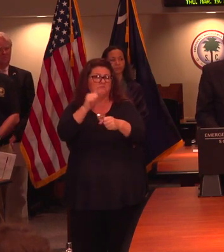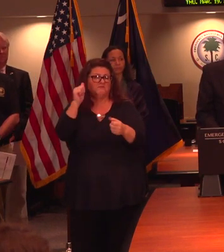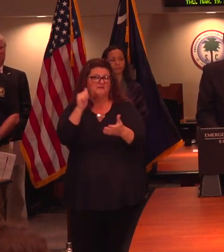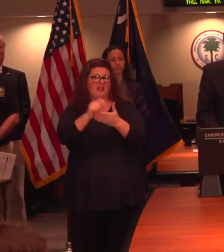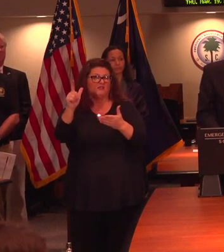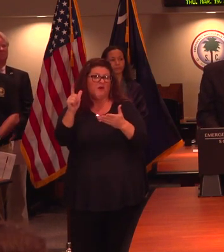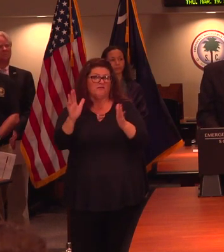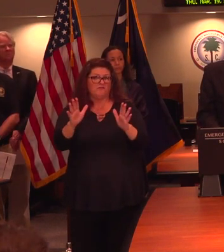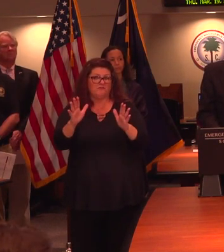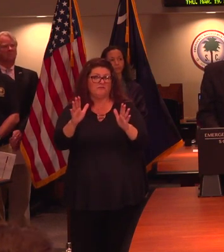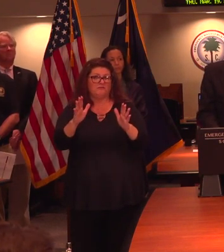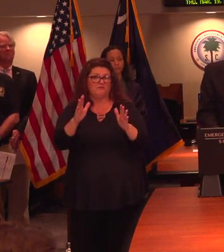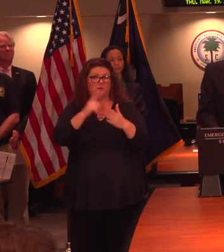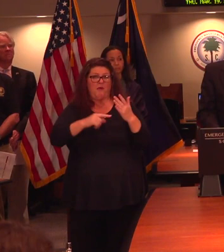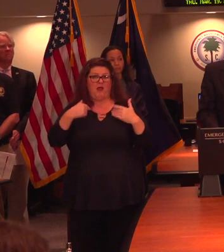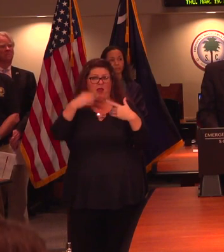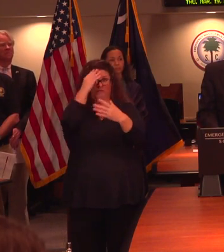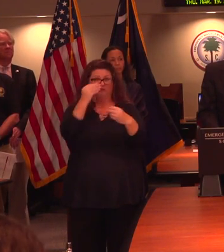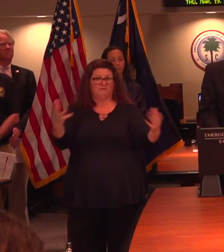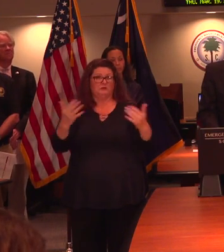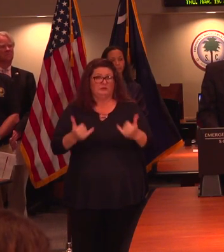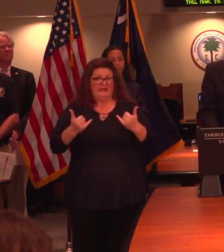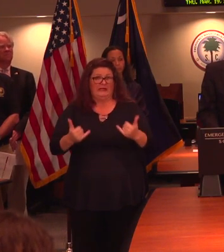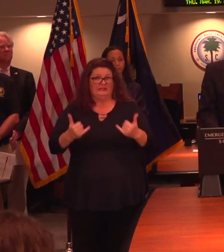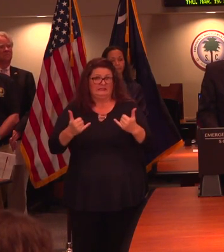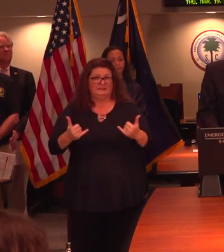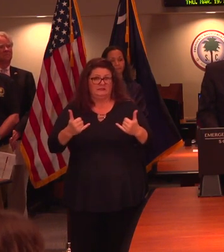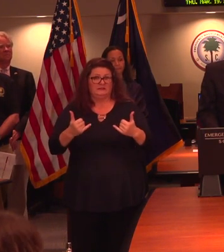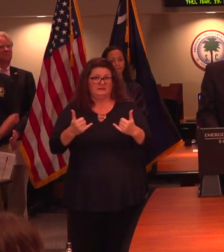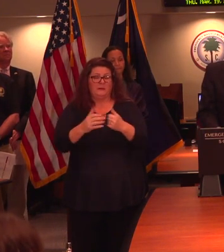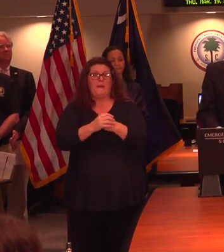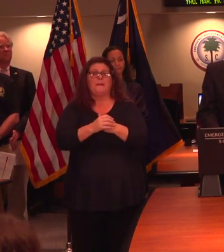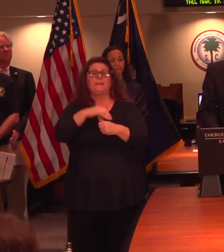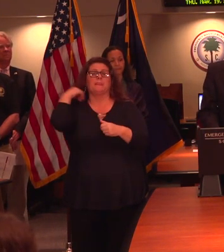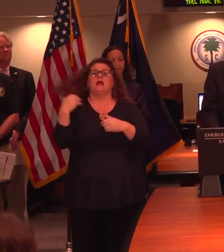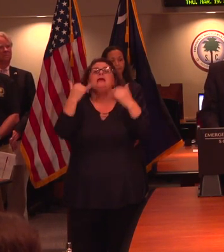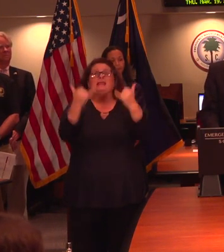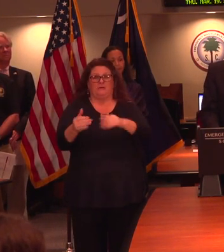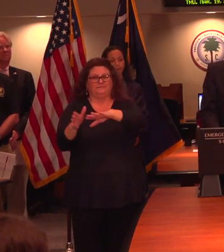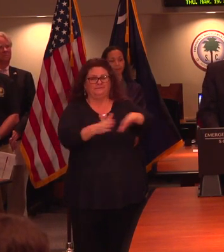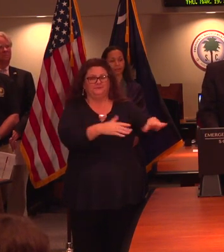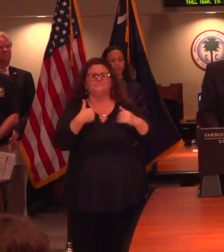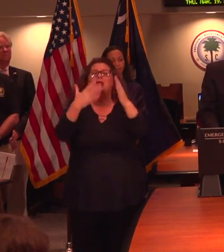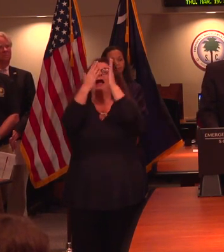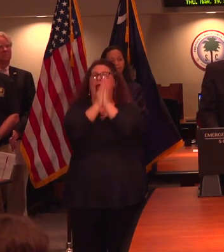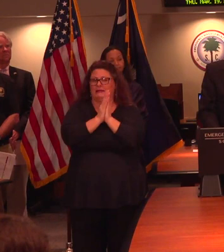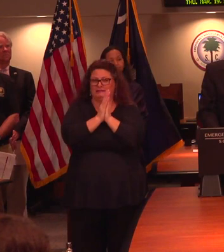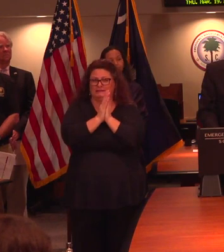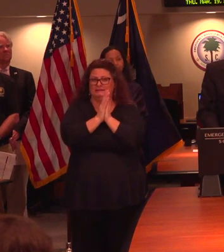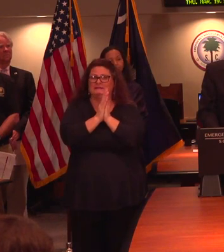order, the latest that I have issued just today. Now, I'm additionally asking for some things.